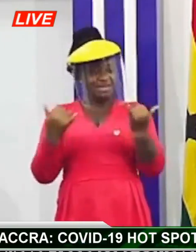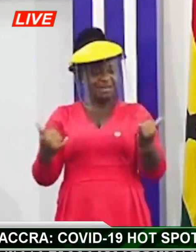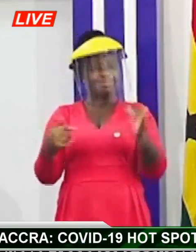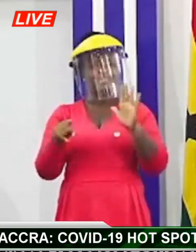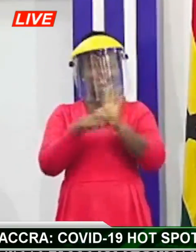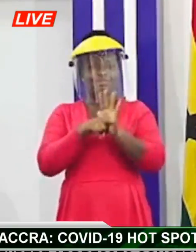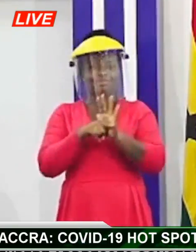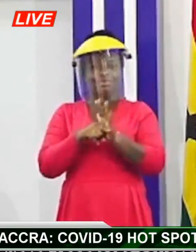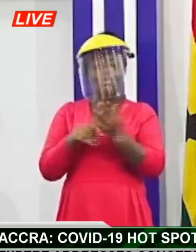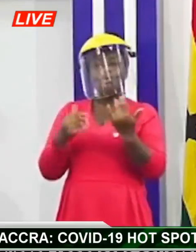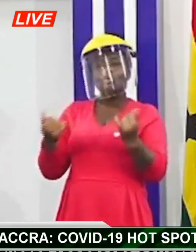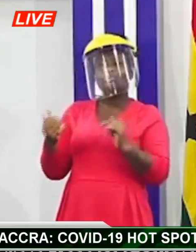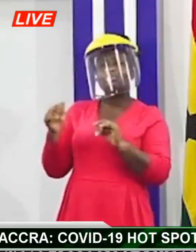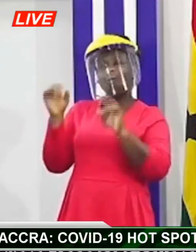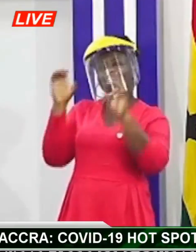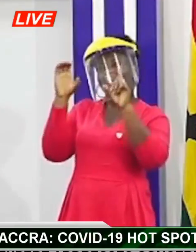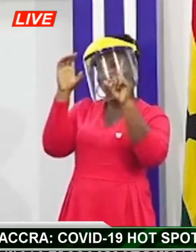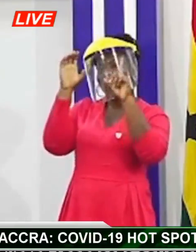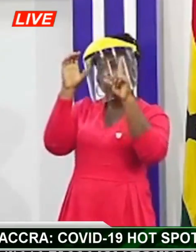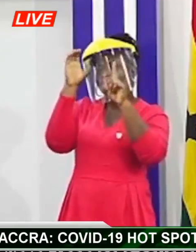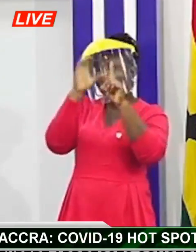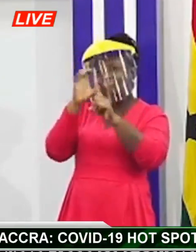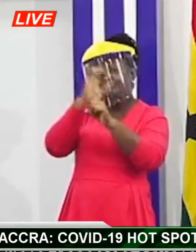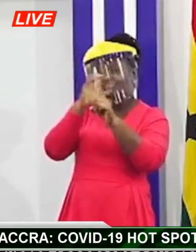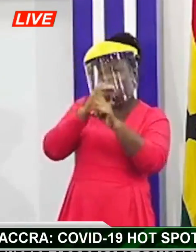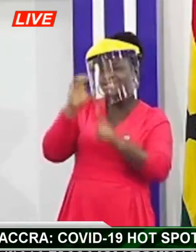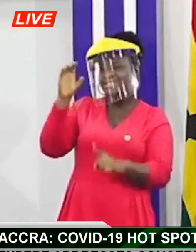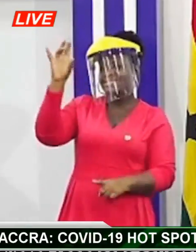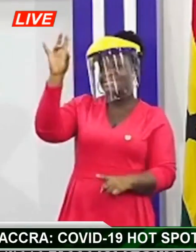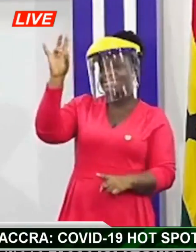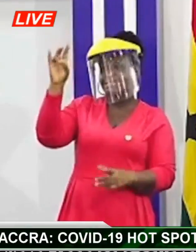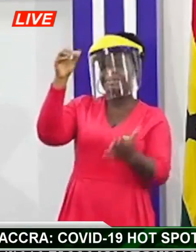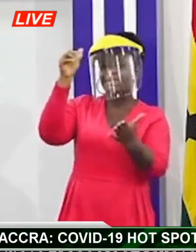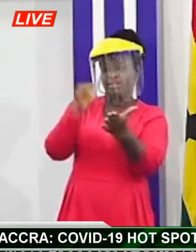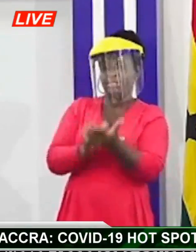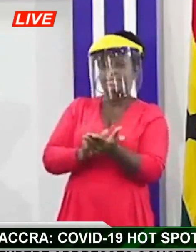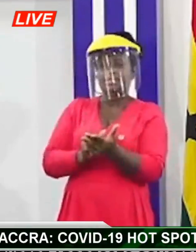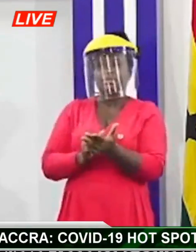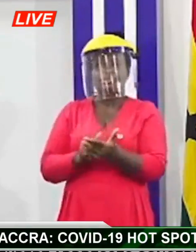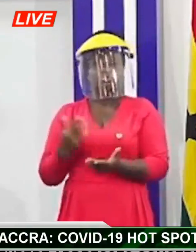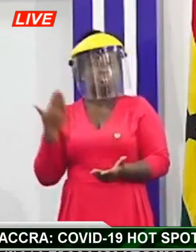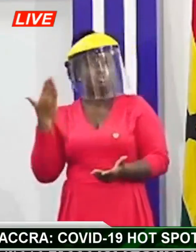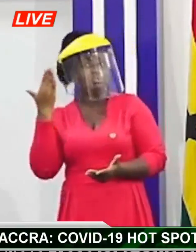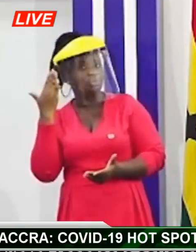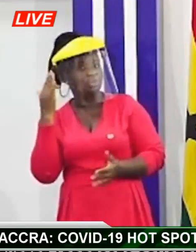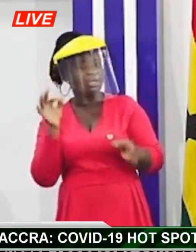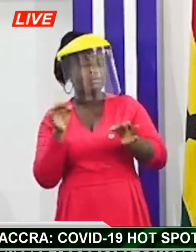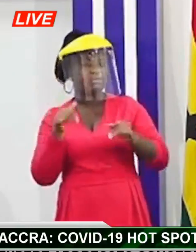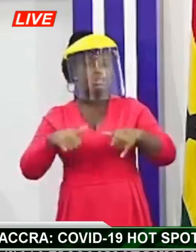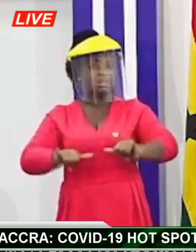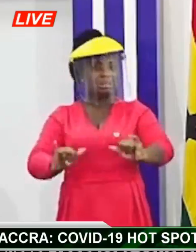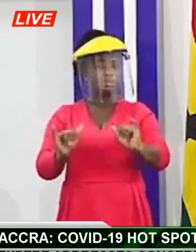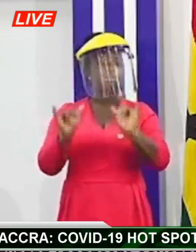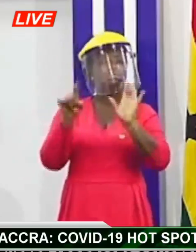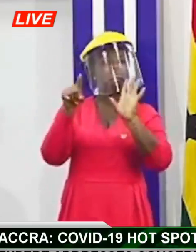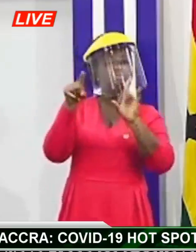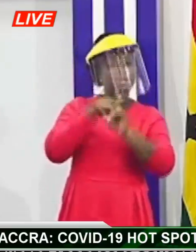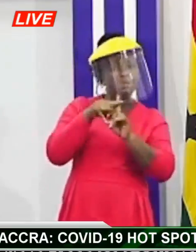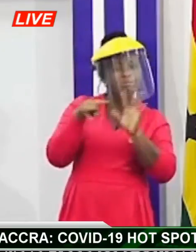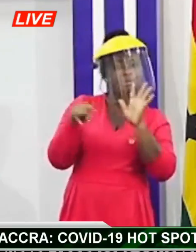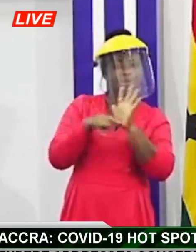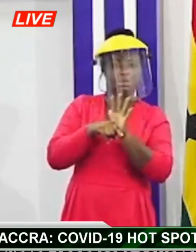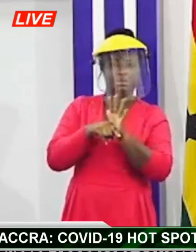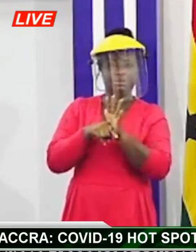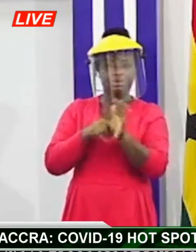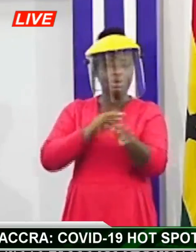seven to our isolation center in pentacles facility but let me say that these are all